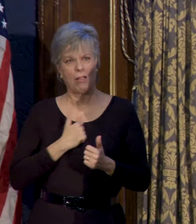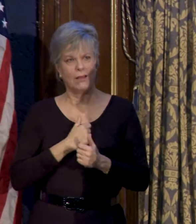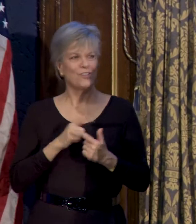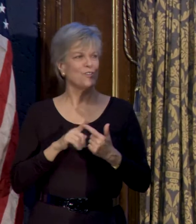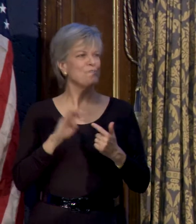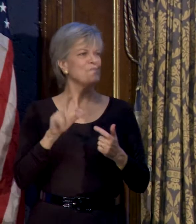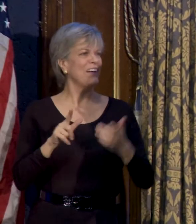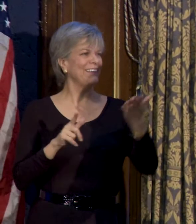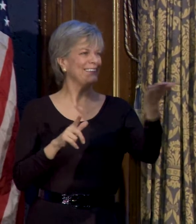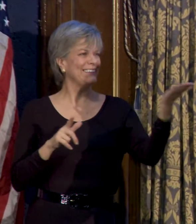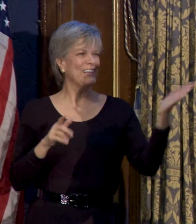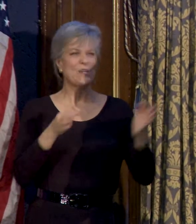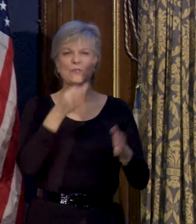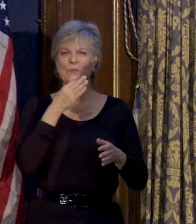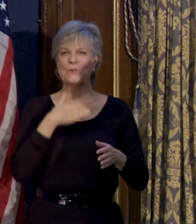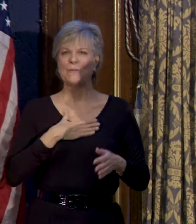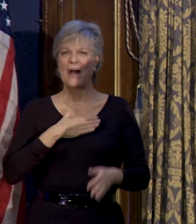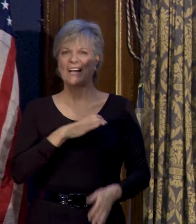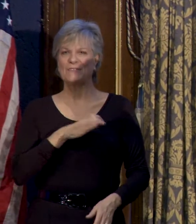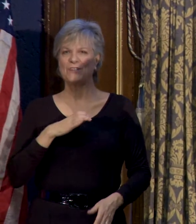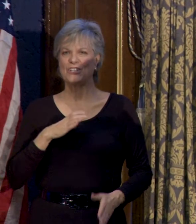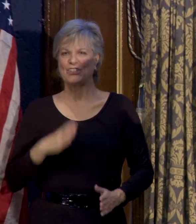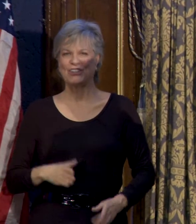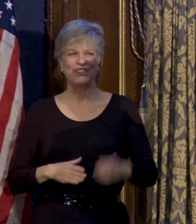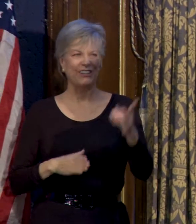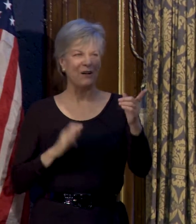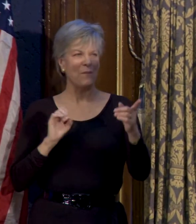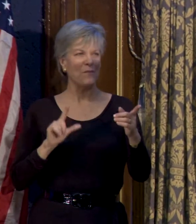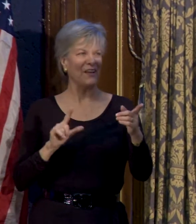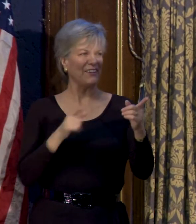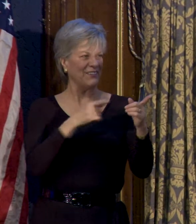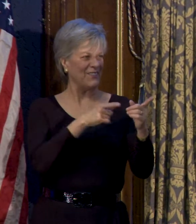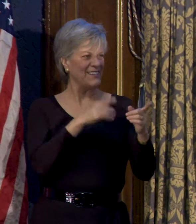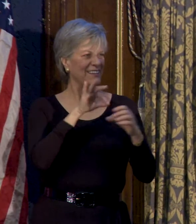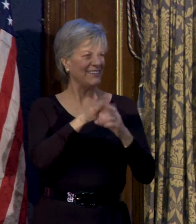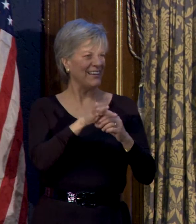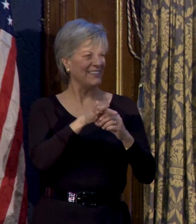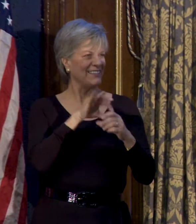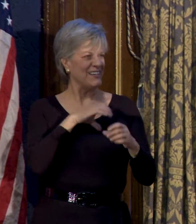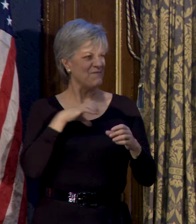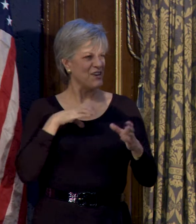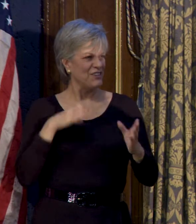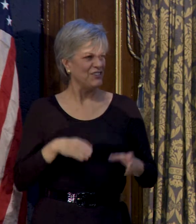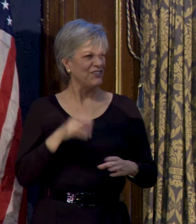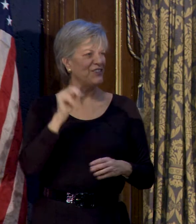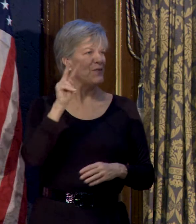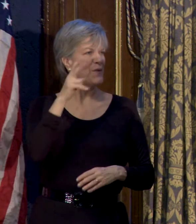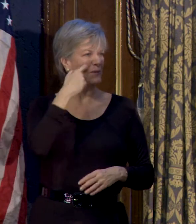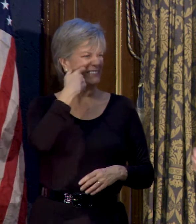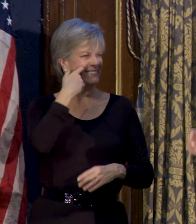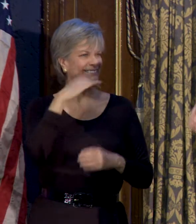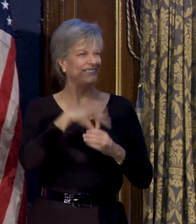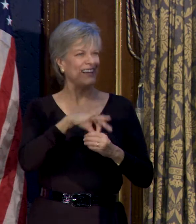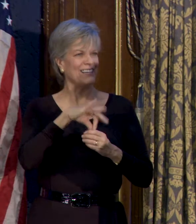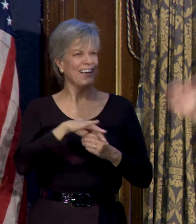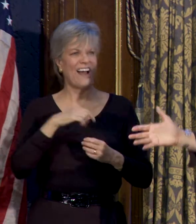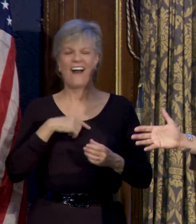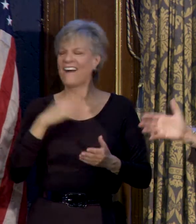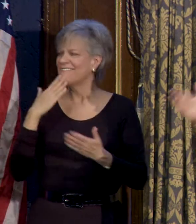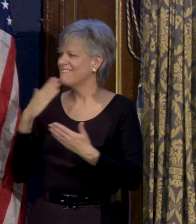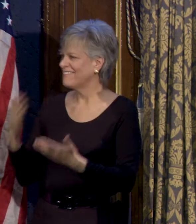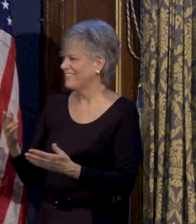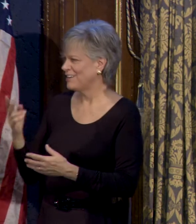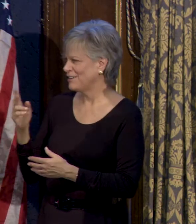Bill, who will soon be my commissioner. Bill Lowry was elected commissioner. In the November election, and when I acknowledged